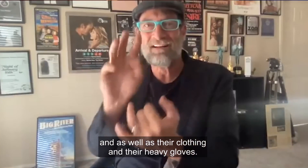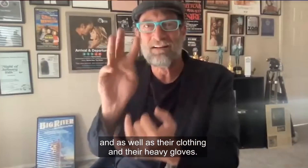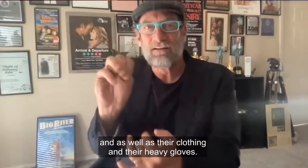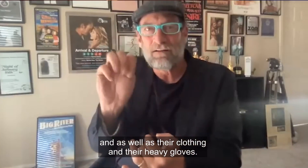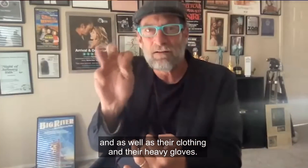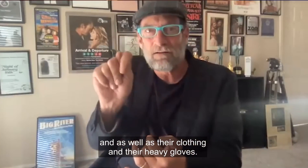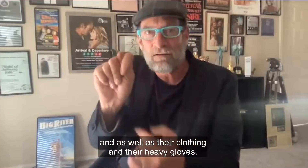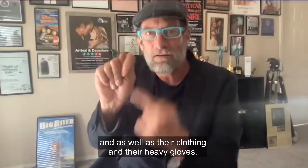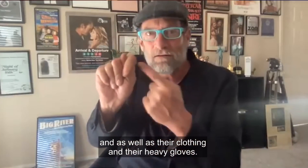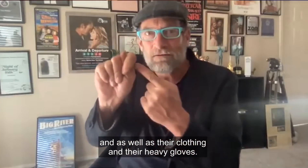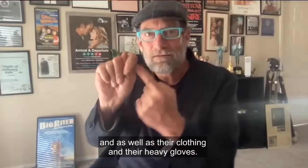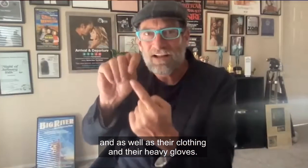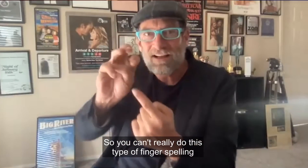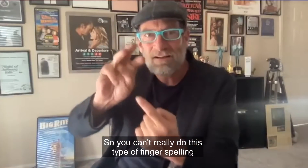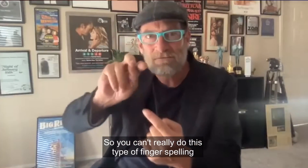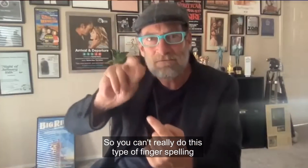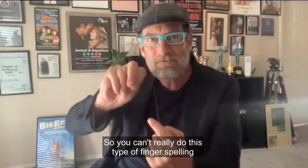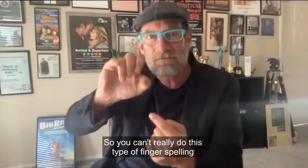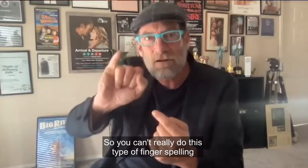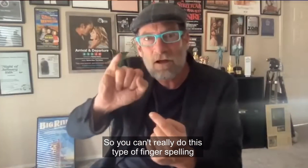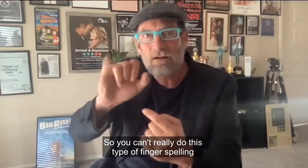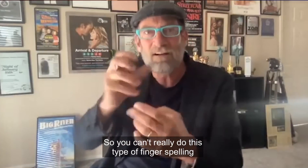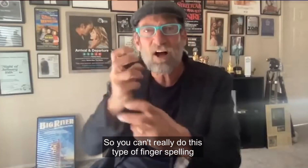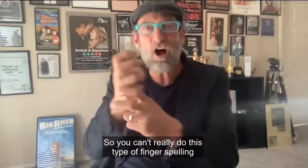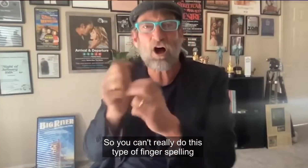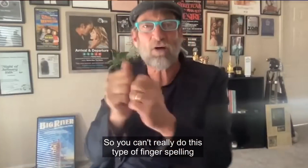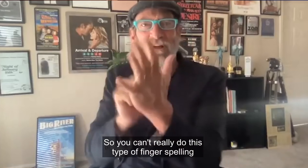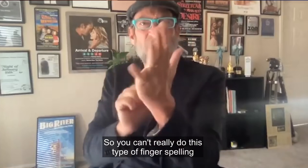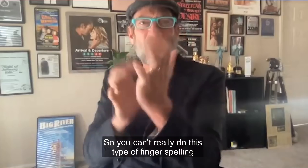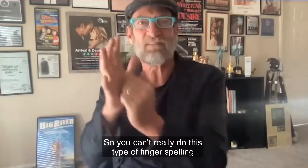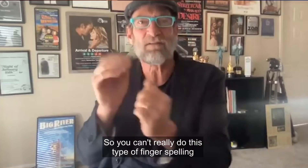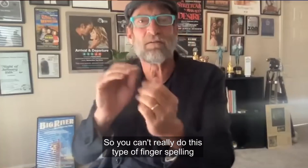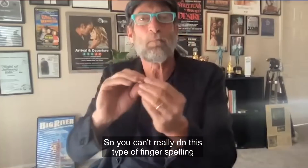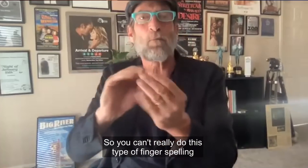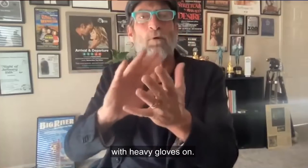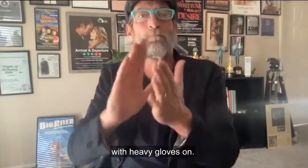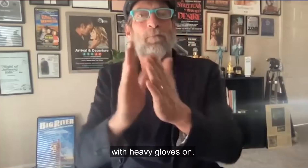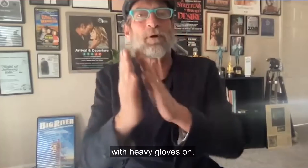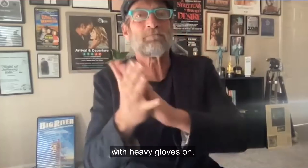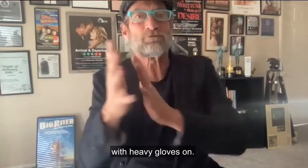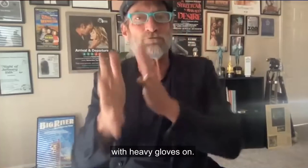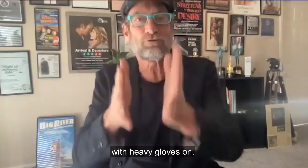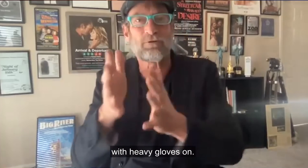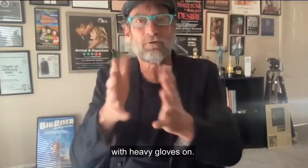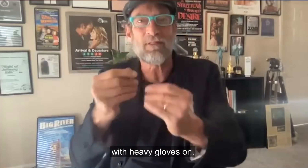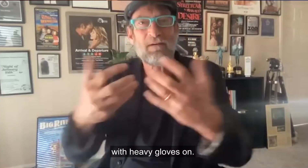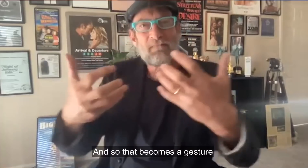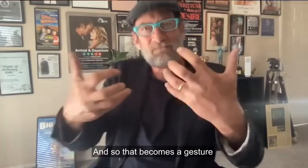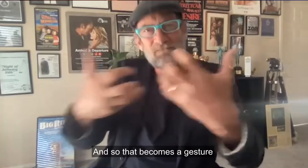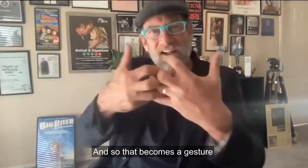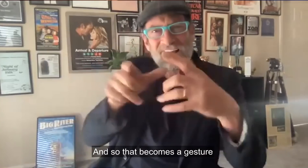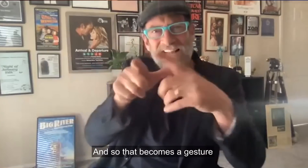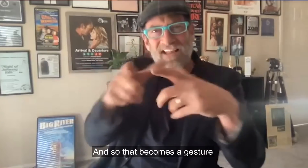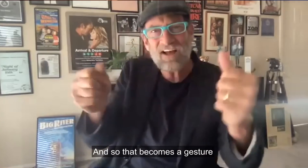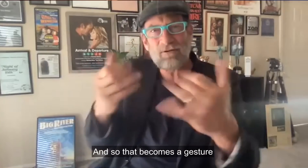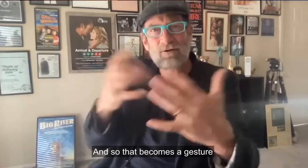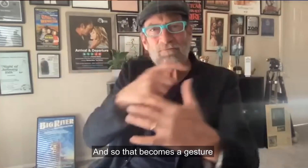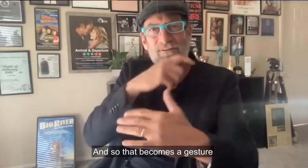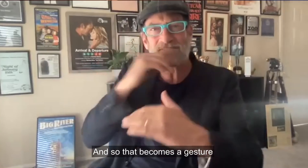heavy gloves. So you can't really do this type of fingerspelling with heavy gloves on. And so that becomes a gesture